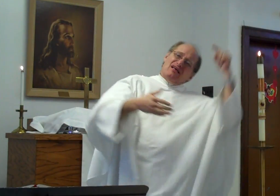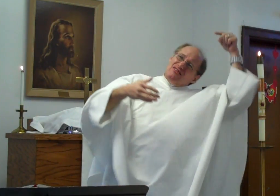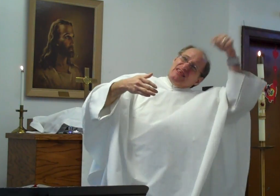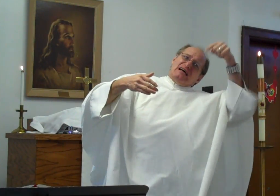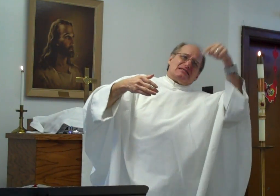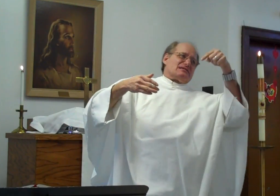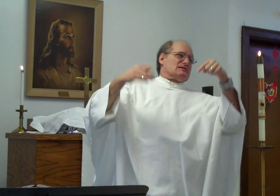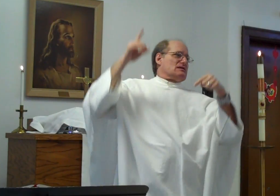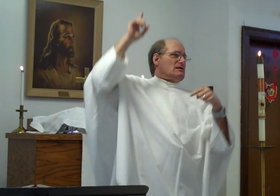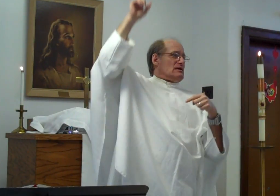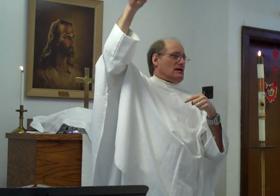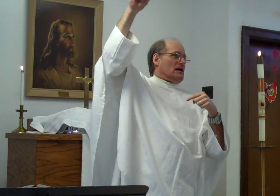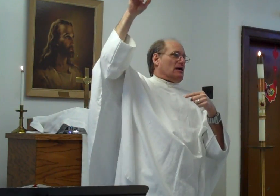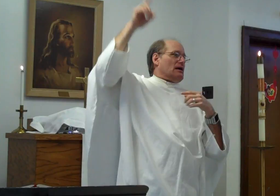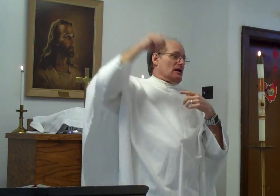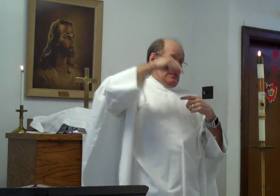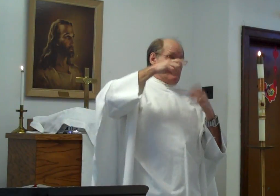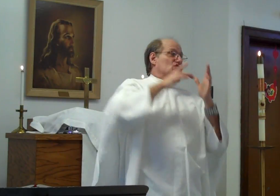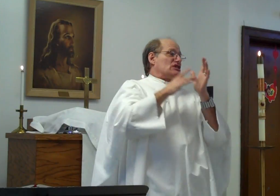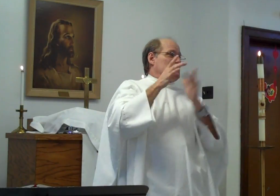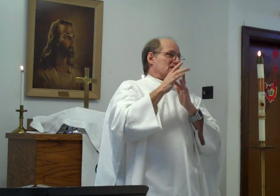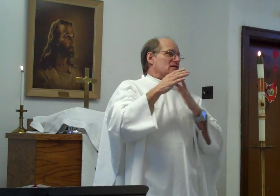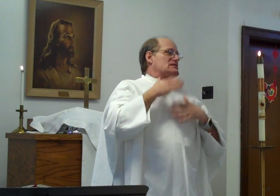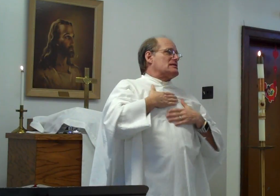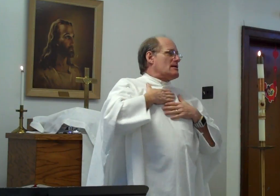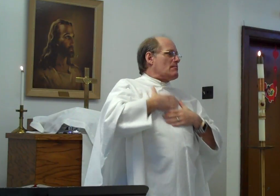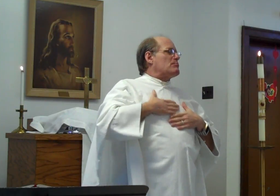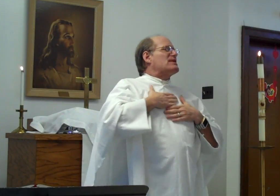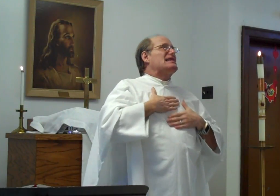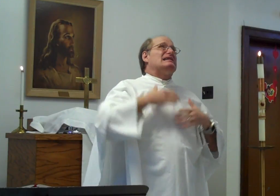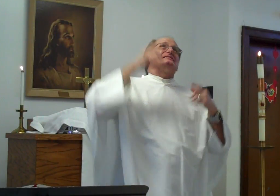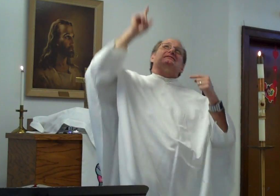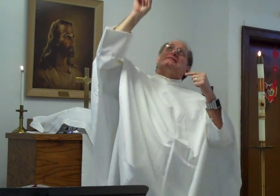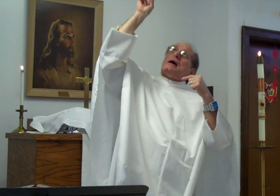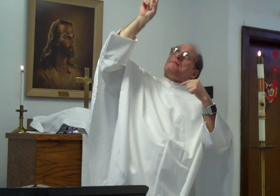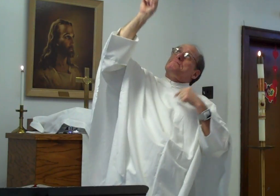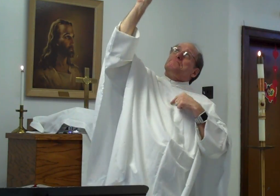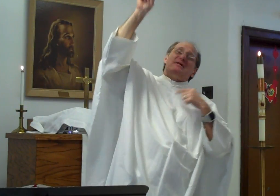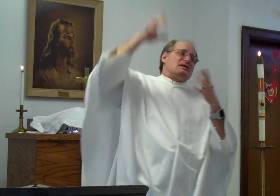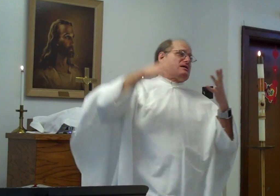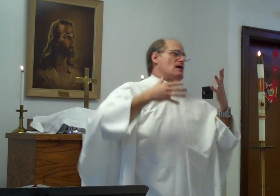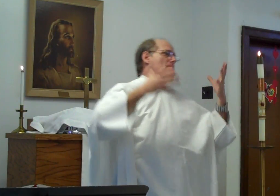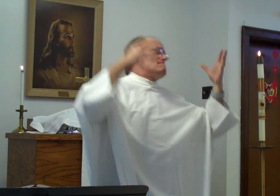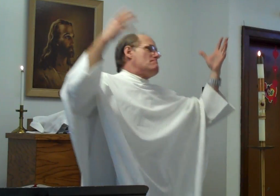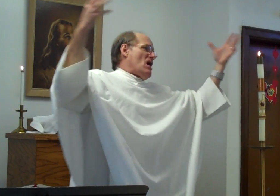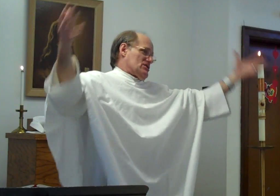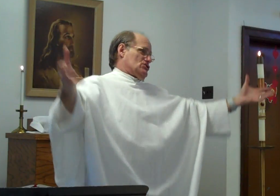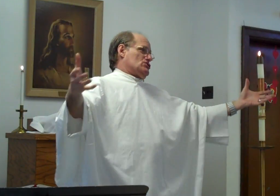This, Jesus pleases me much.